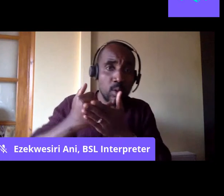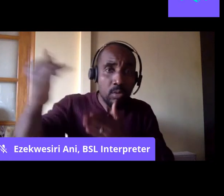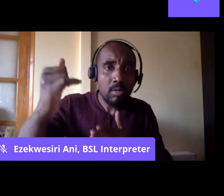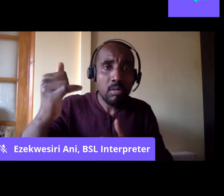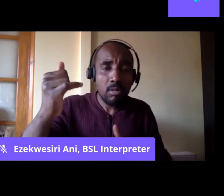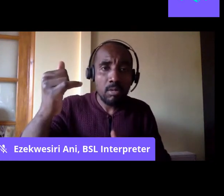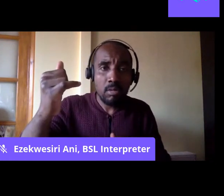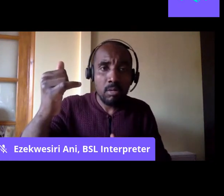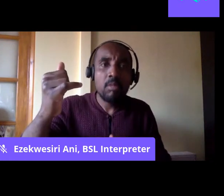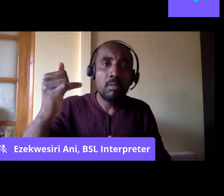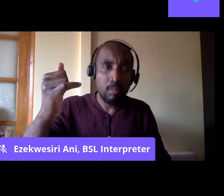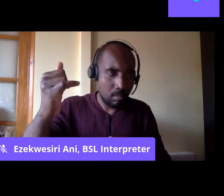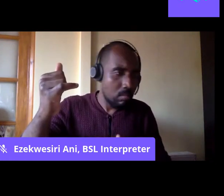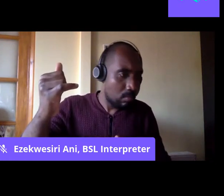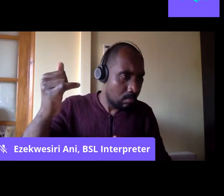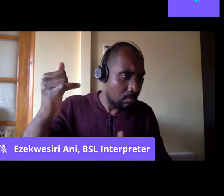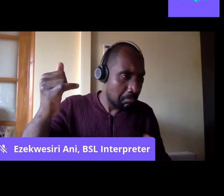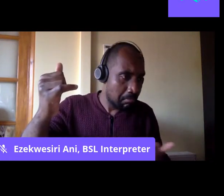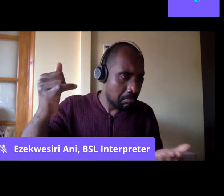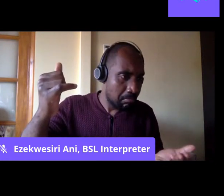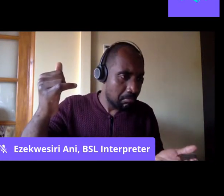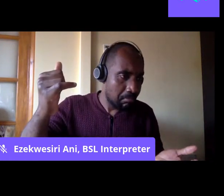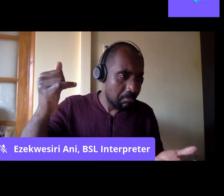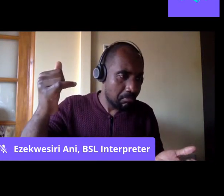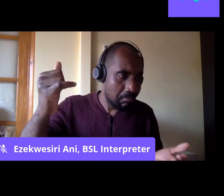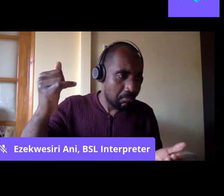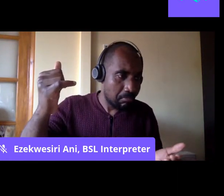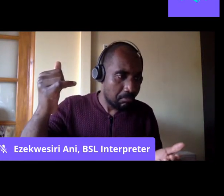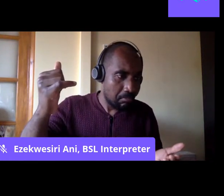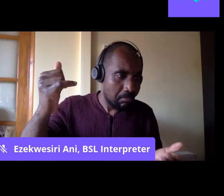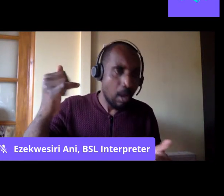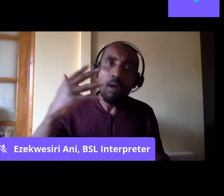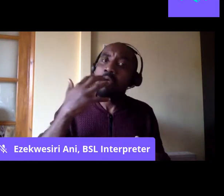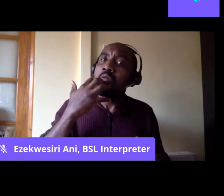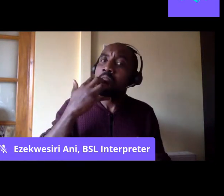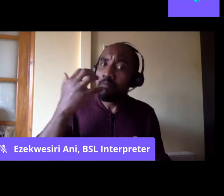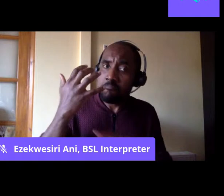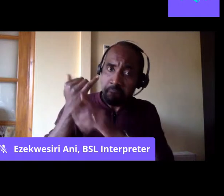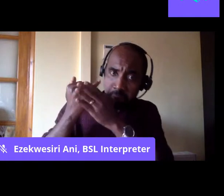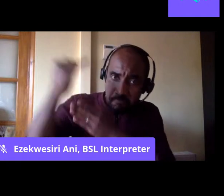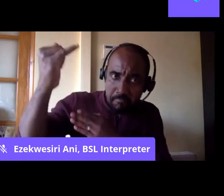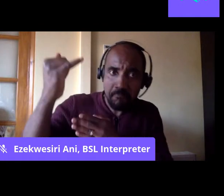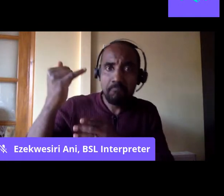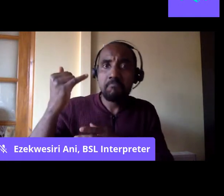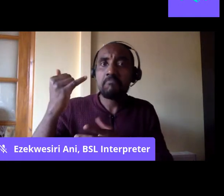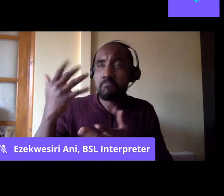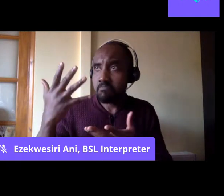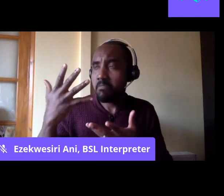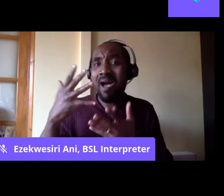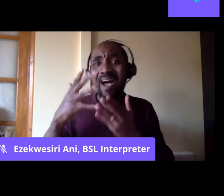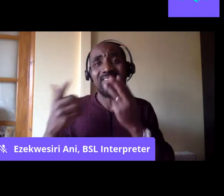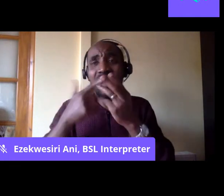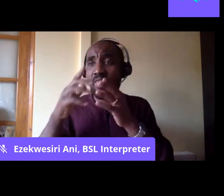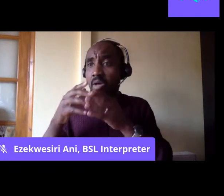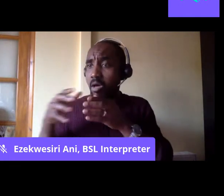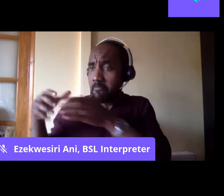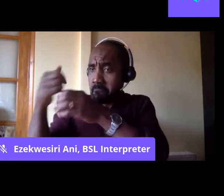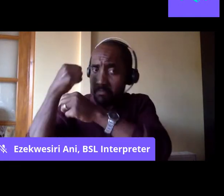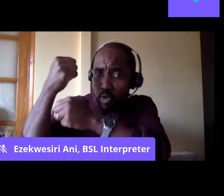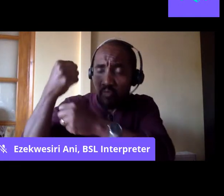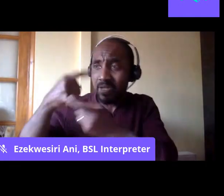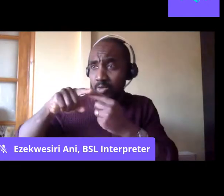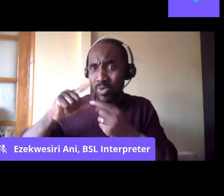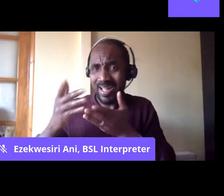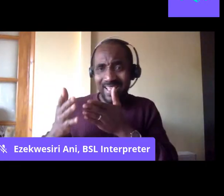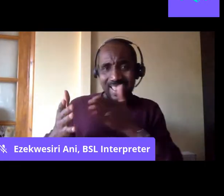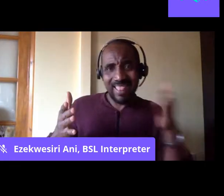that is against the kind of other international movement which seems to be winning right now, and which much of the left feels they need to concede ground